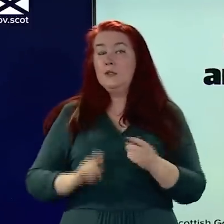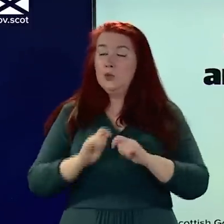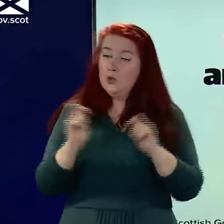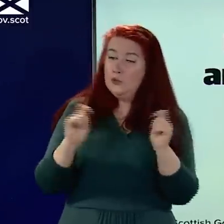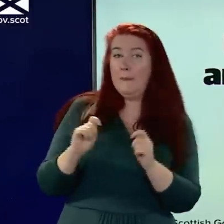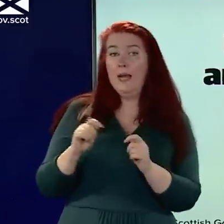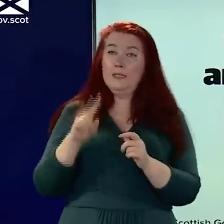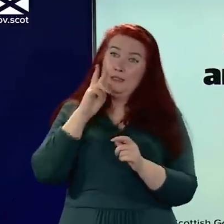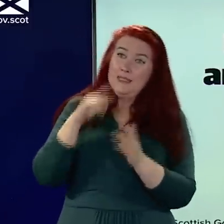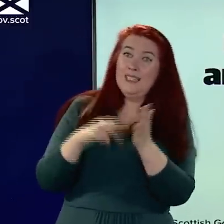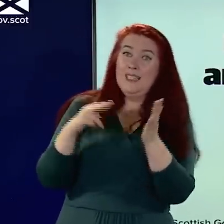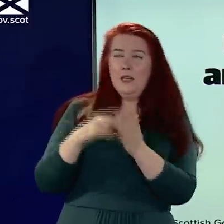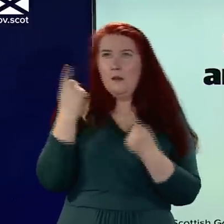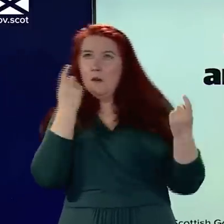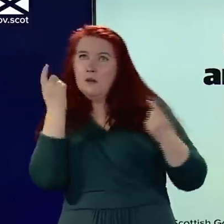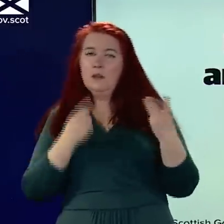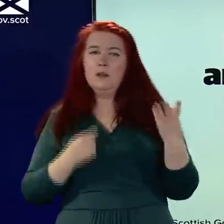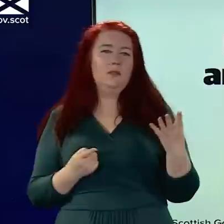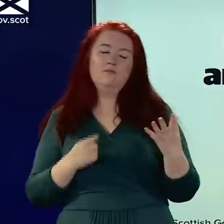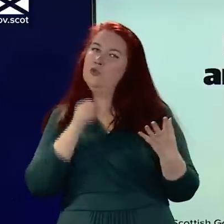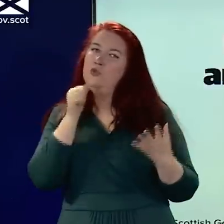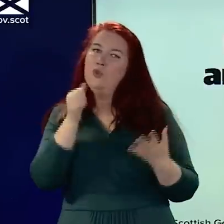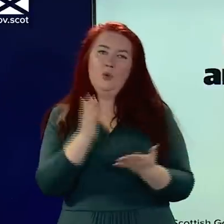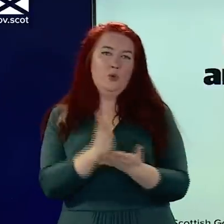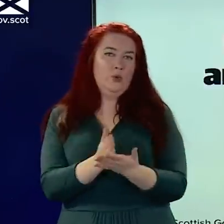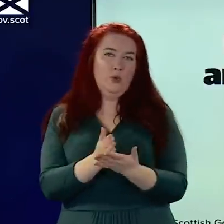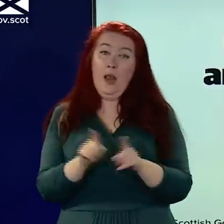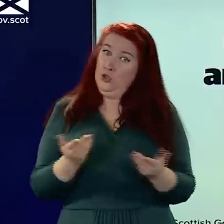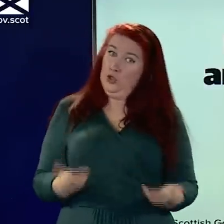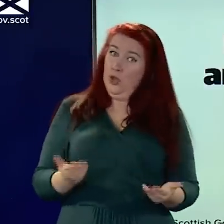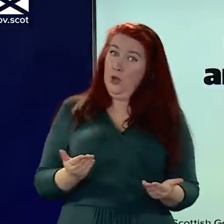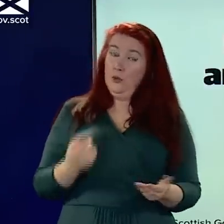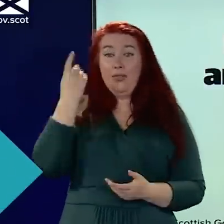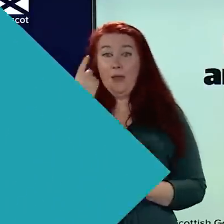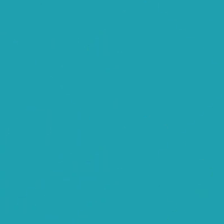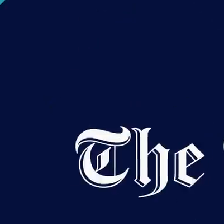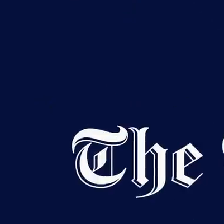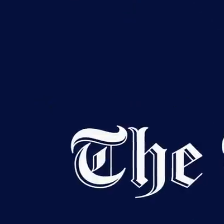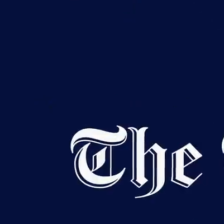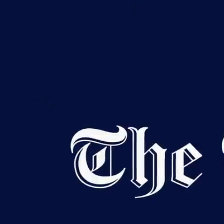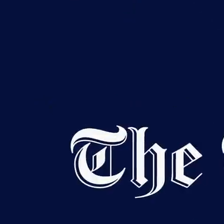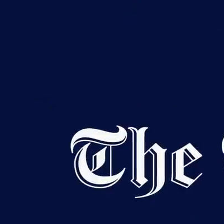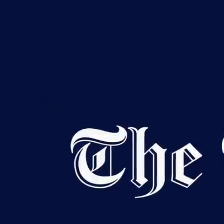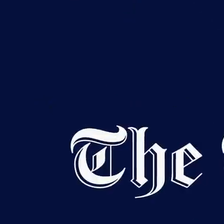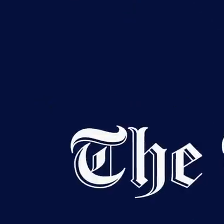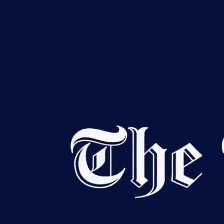is not accurate. For example, we are not currently considering a circuit breaker lockdown.